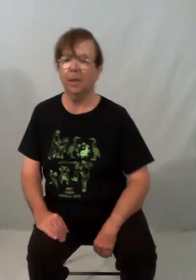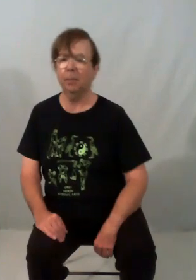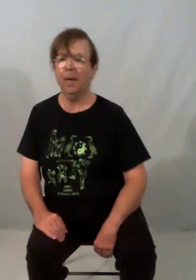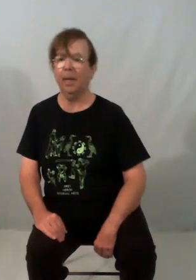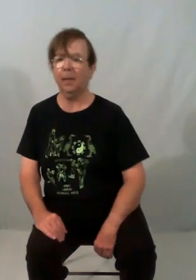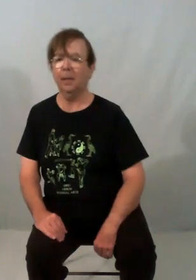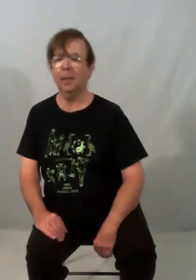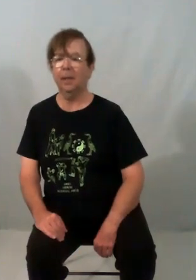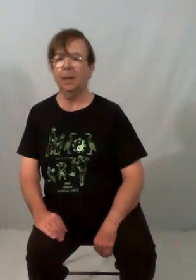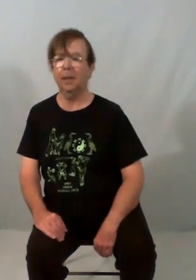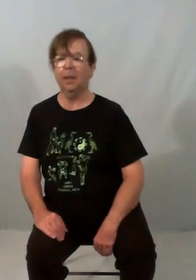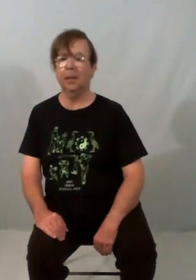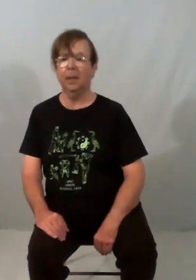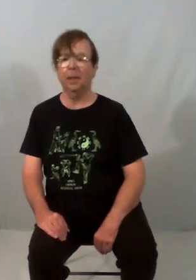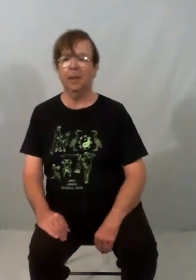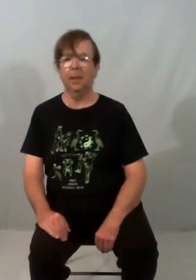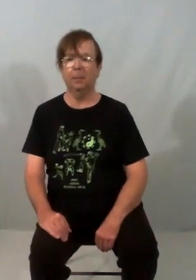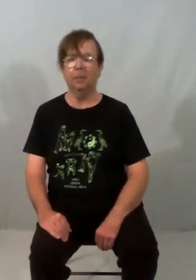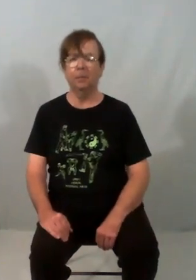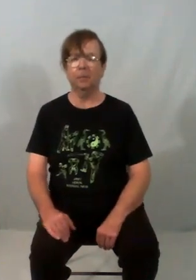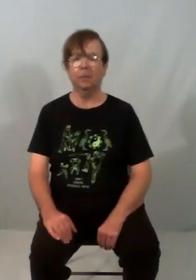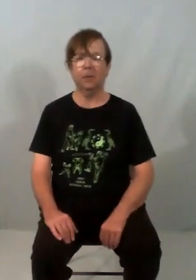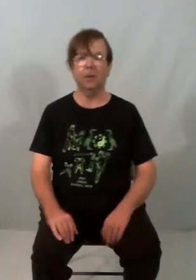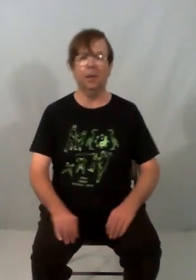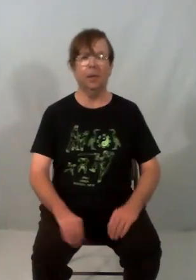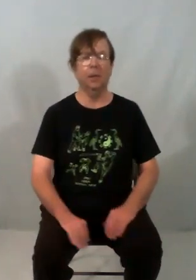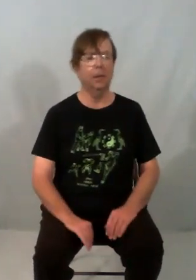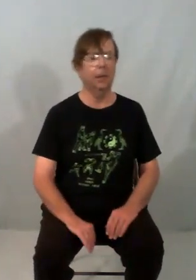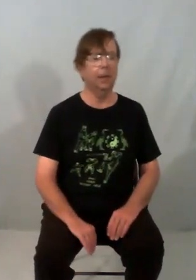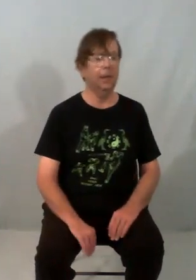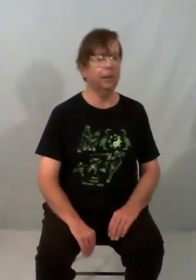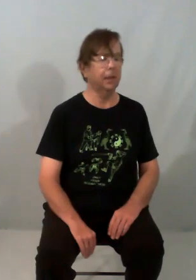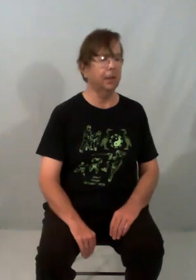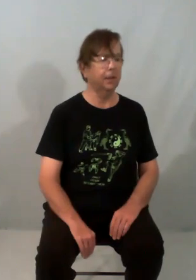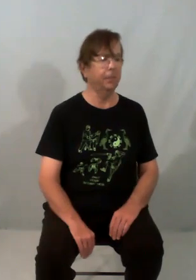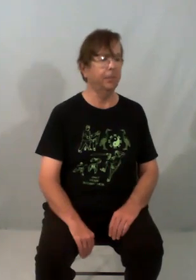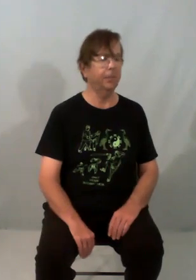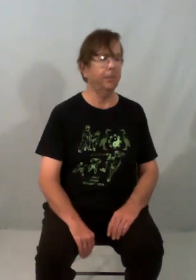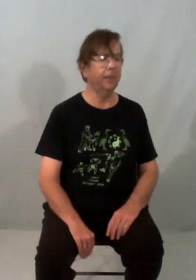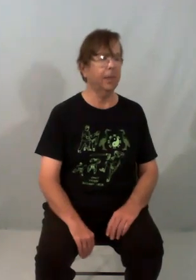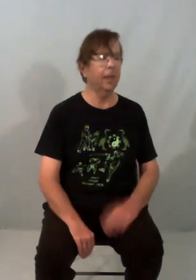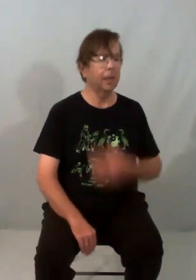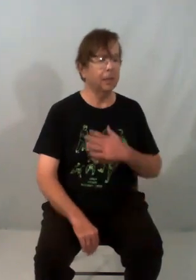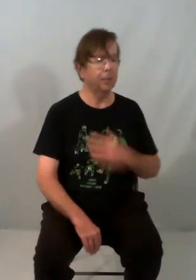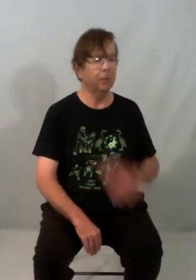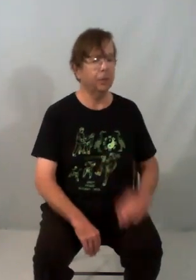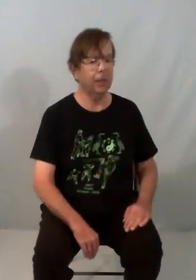back, move across and turn. You push in